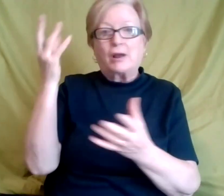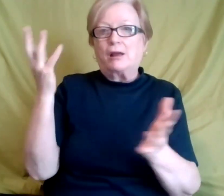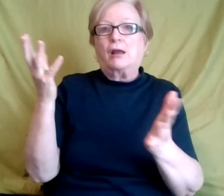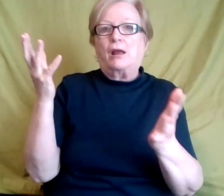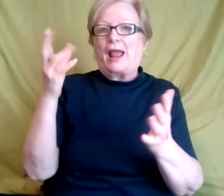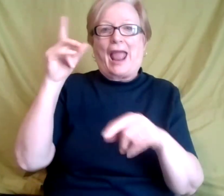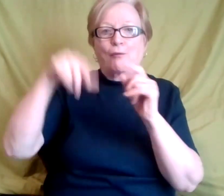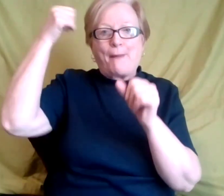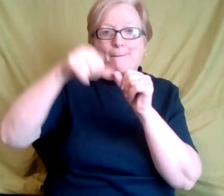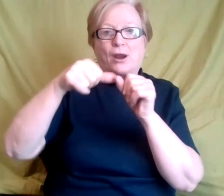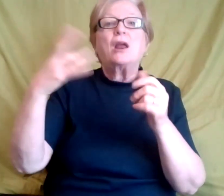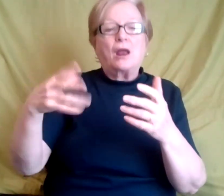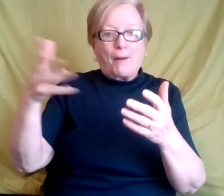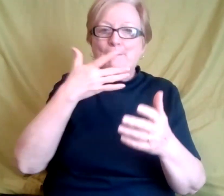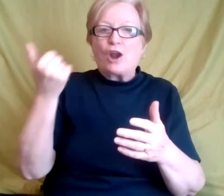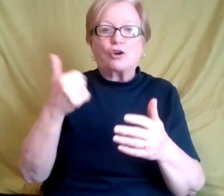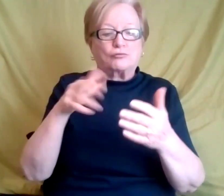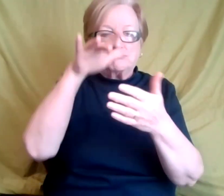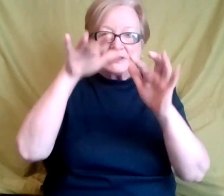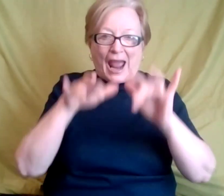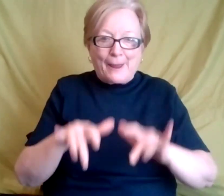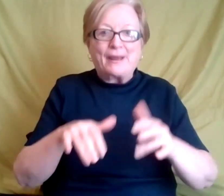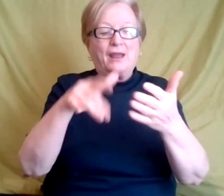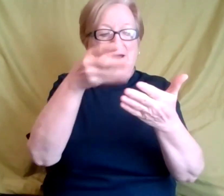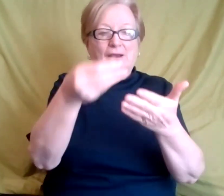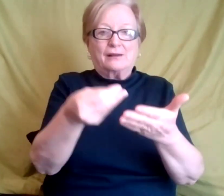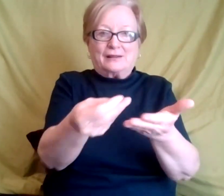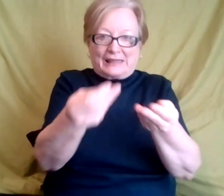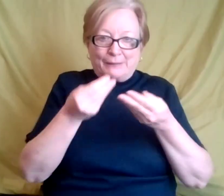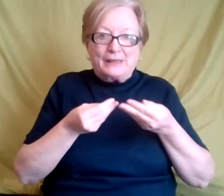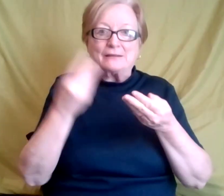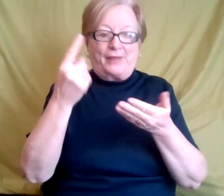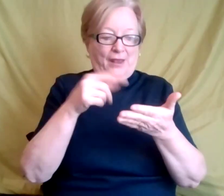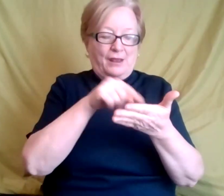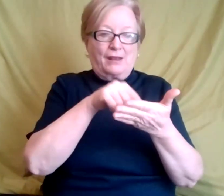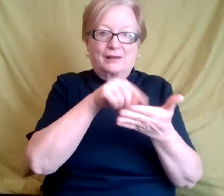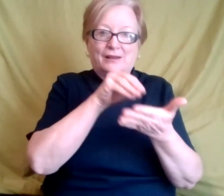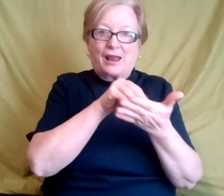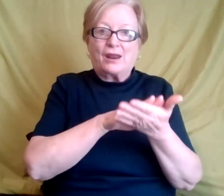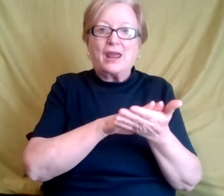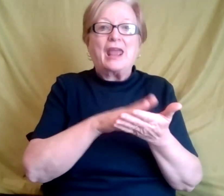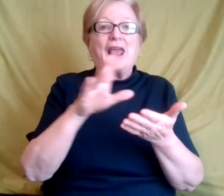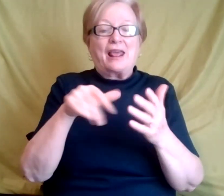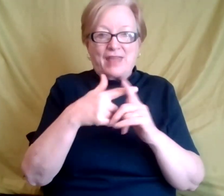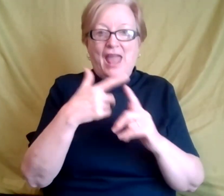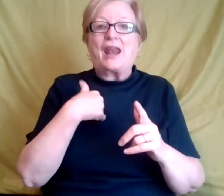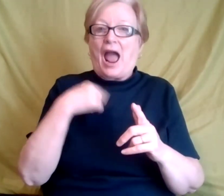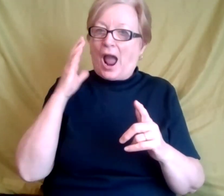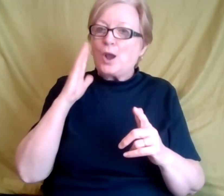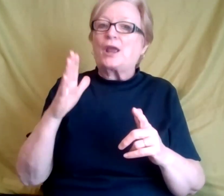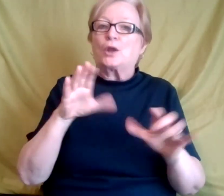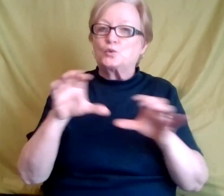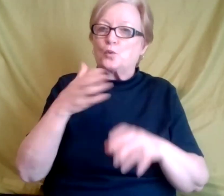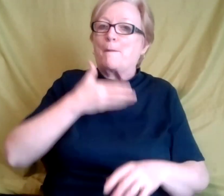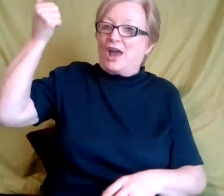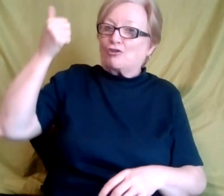you with, you know, something that's going to be, you know, magnificent, a hundred percent, um, I